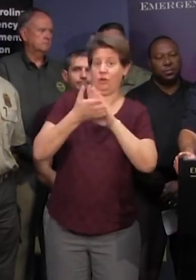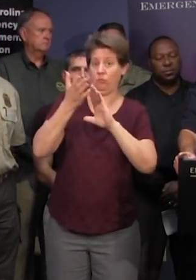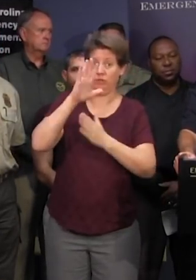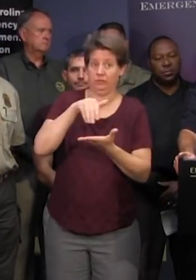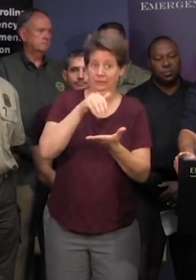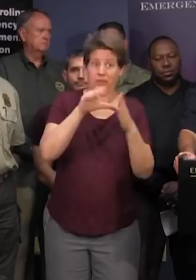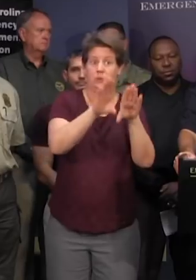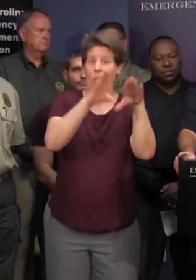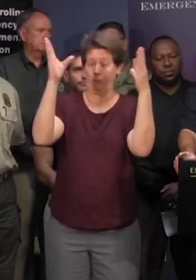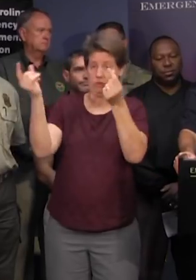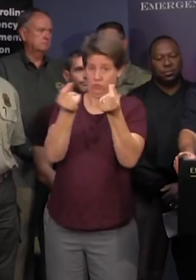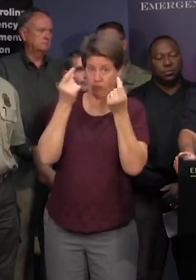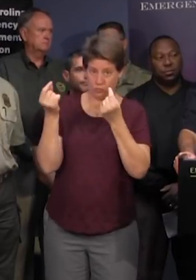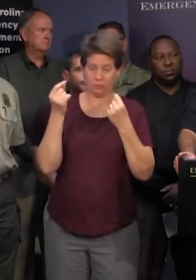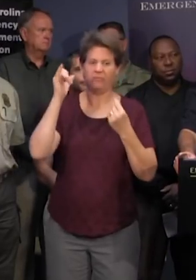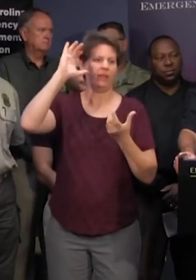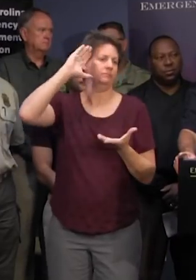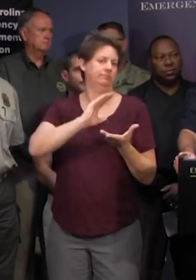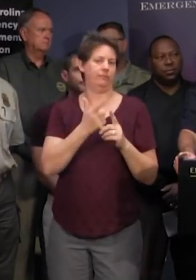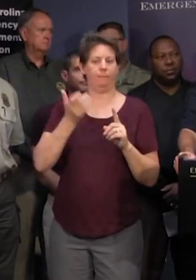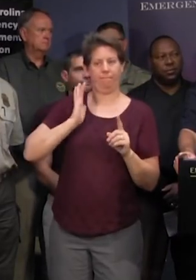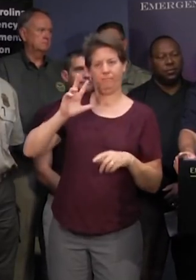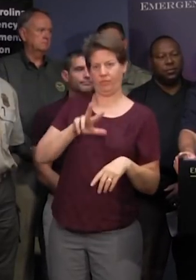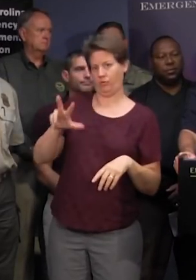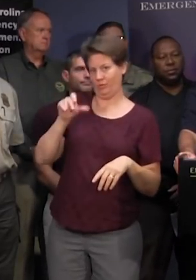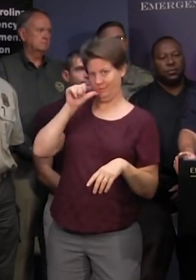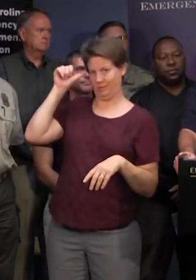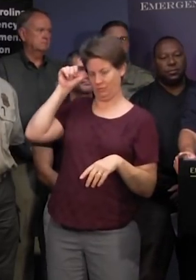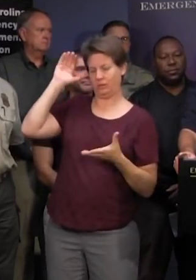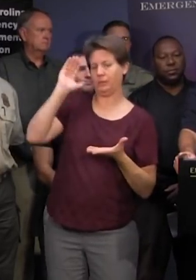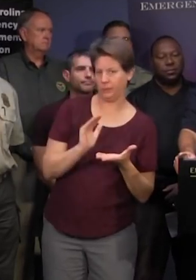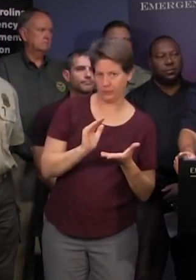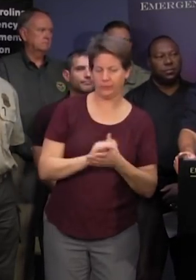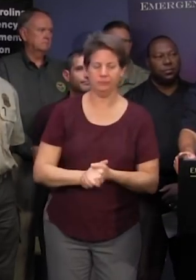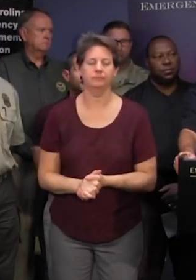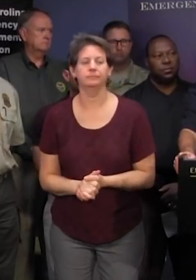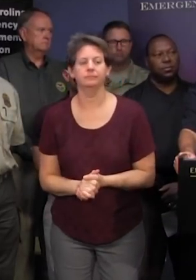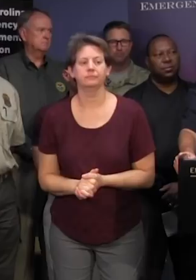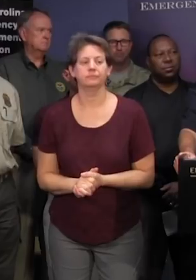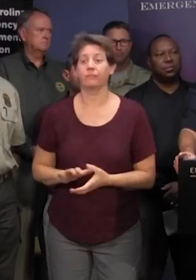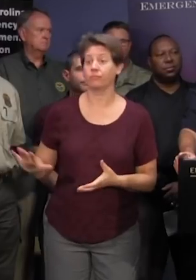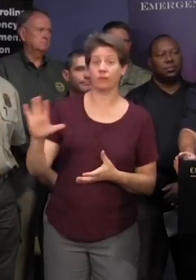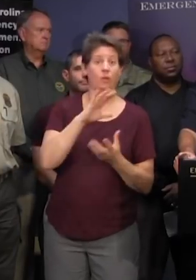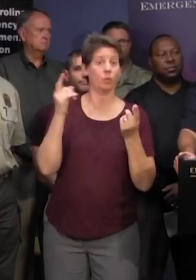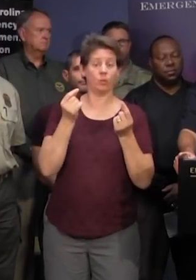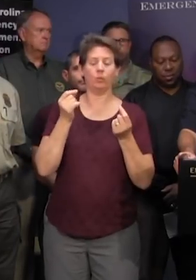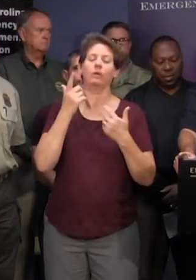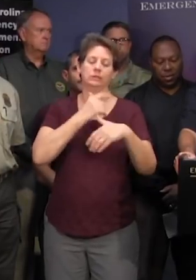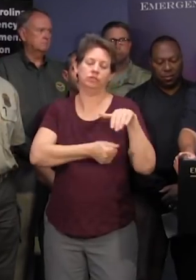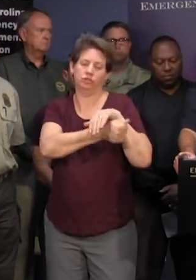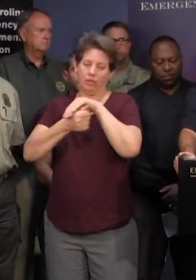that are open and that's down from 33 from yesterday their primary focus is sheltering and the initial